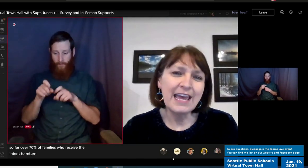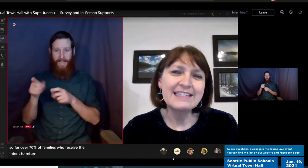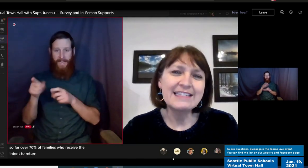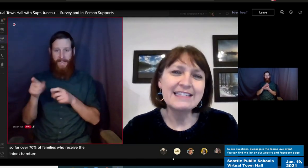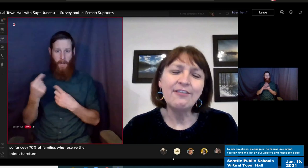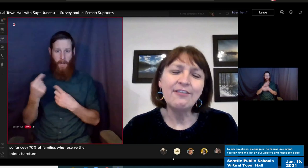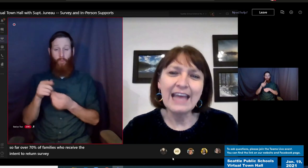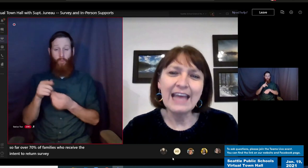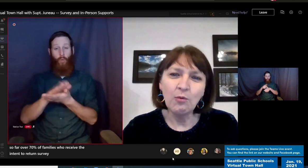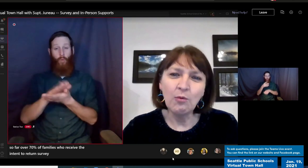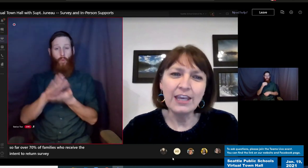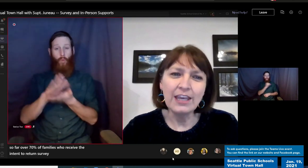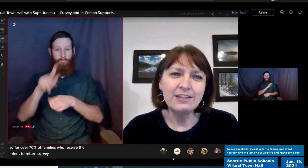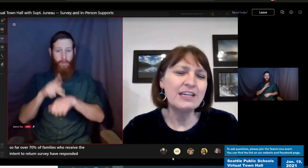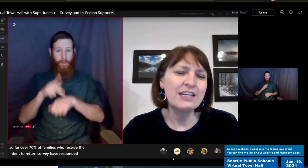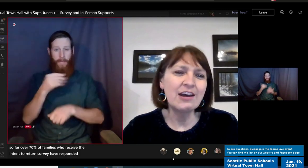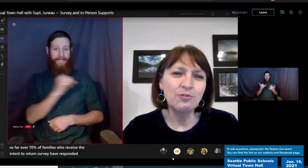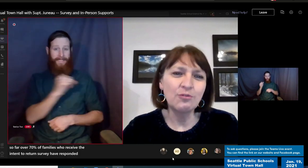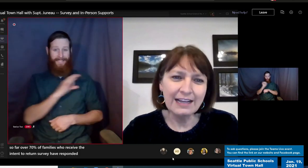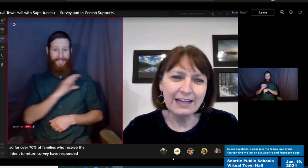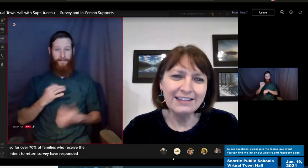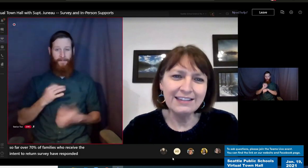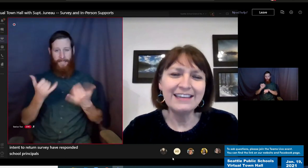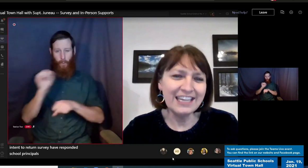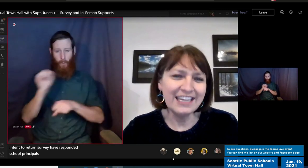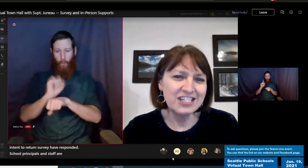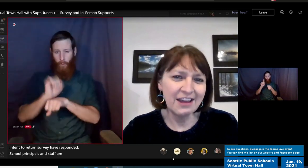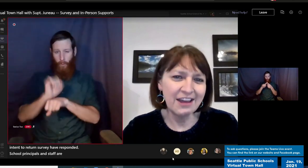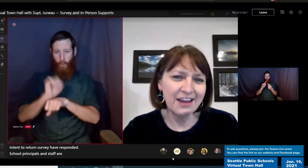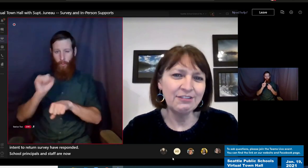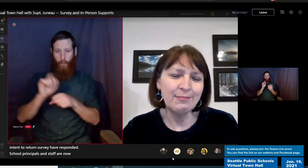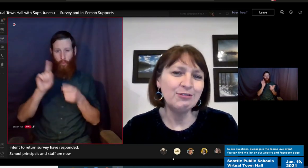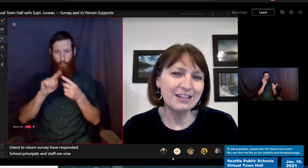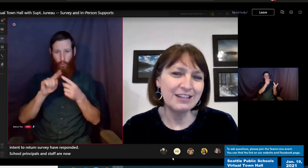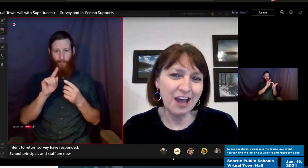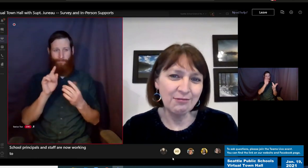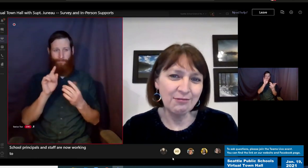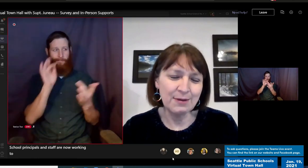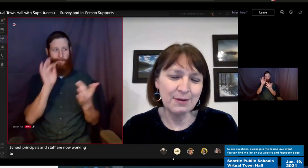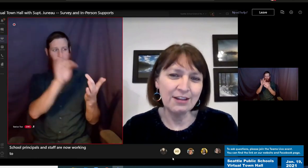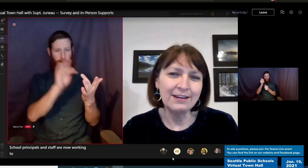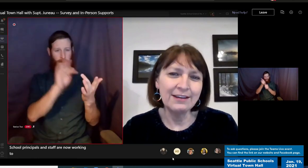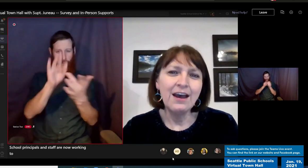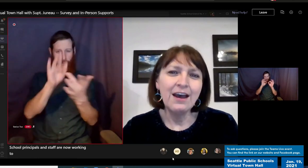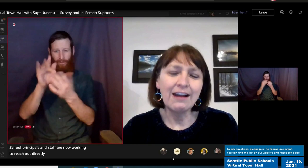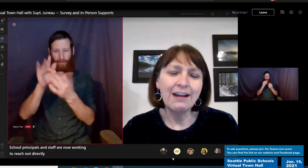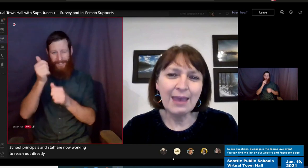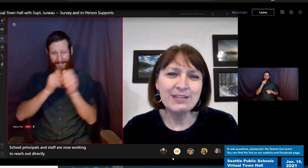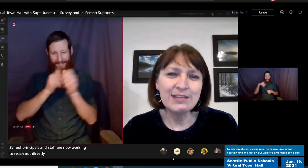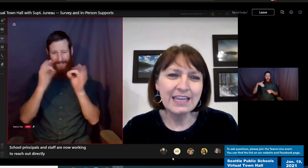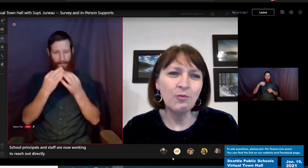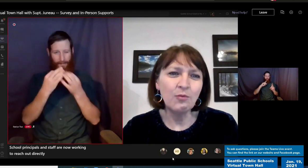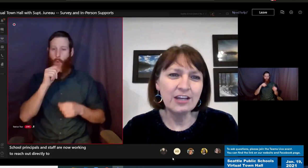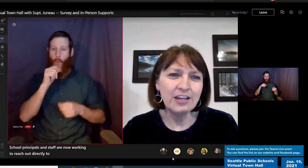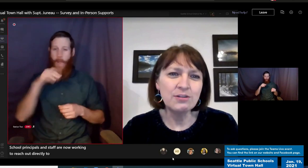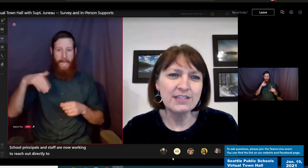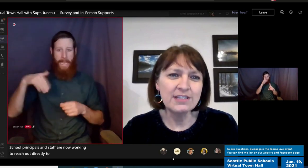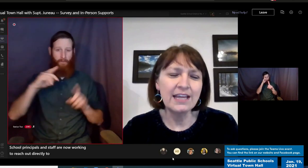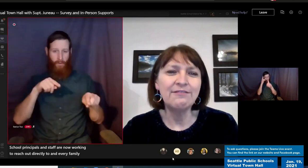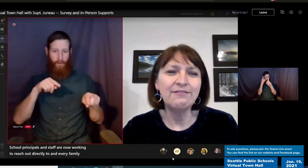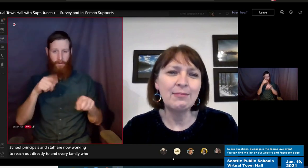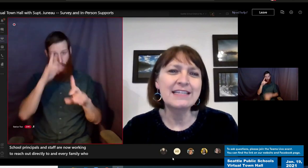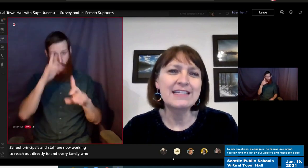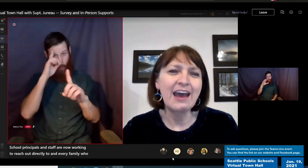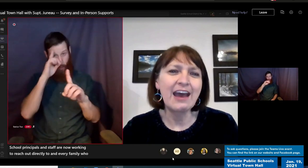staff are now working to reach out directly to each and every family who did not respond. Our aim is to get 100% of